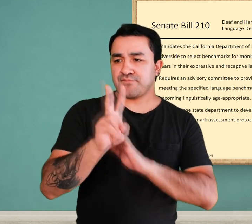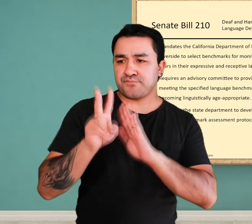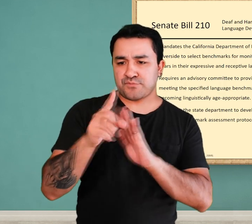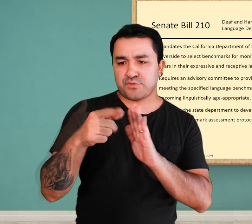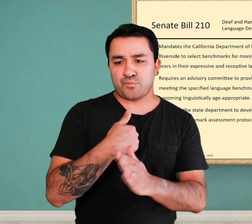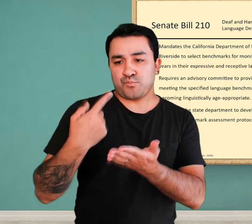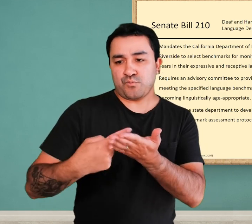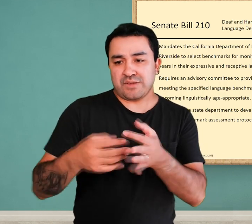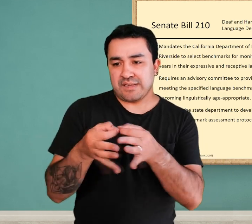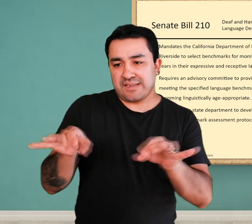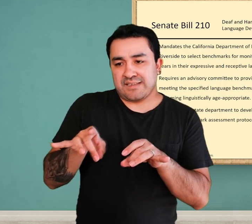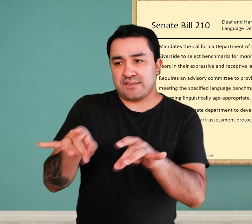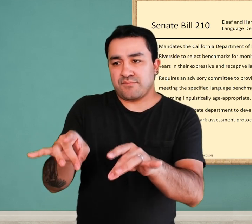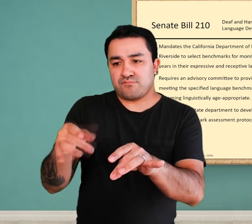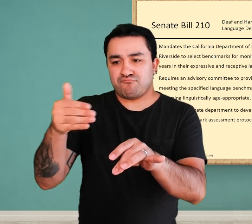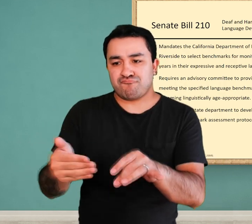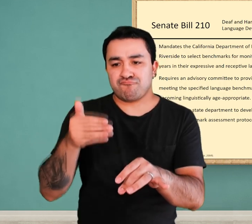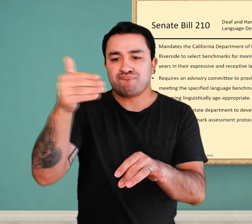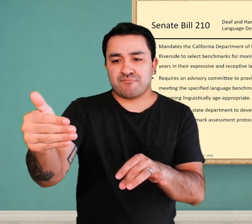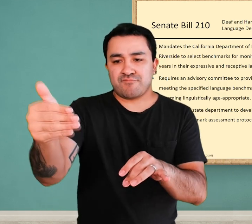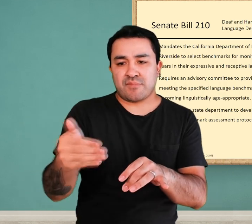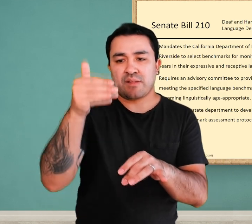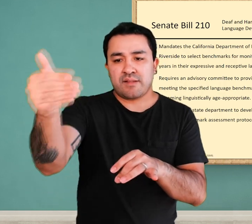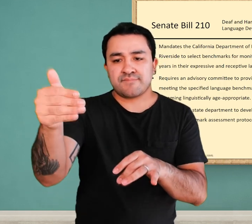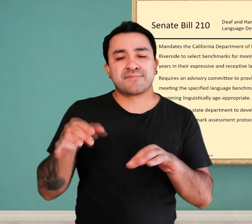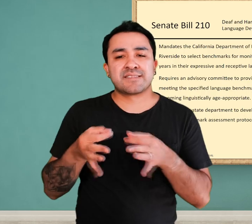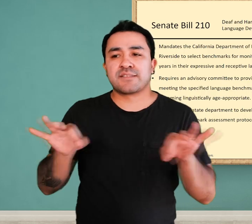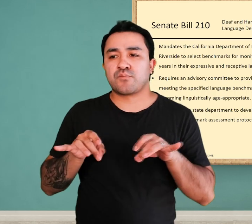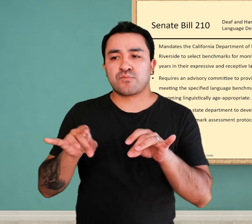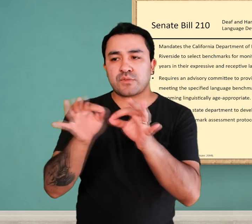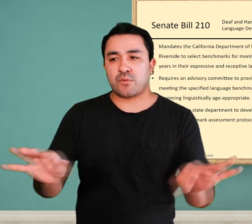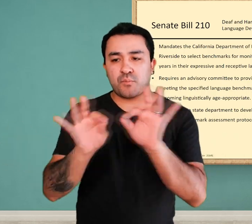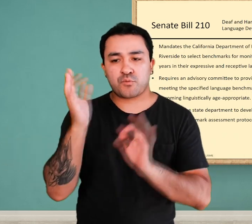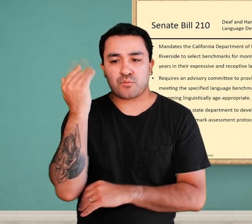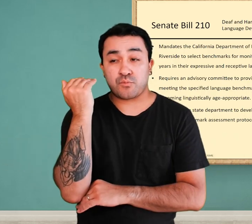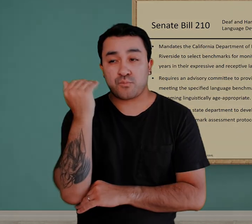acquisition and, in subsequent videos, the importance of it. will listen In the will Whatifacred focus. initial hoarse thePed